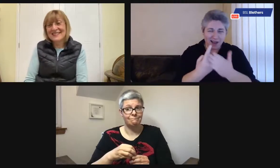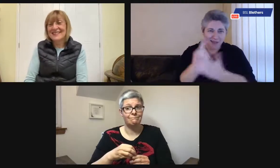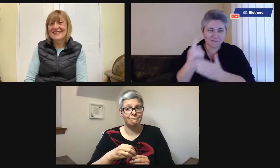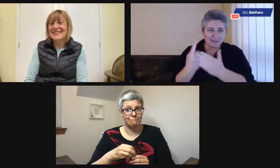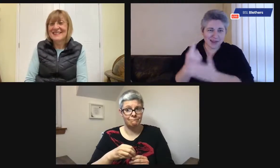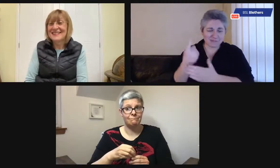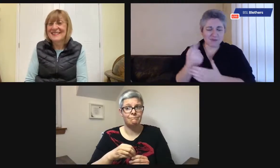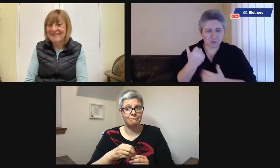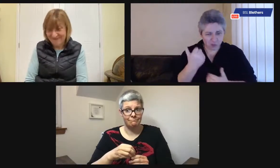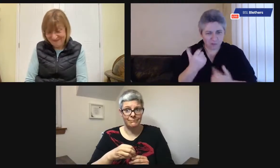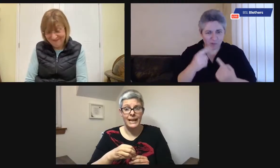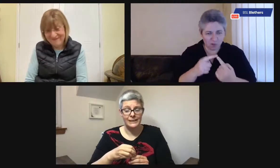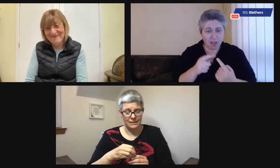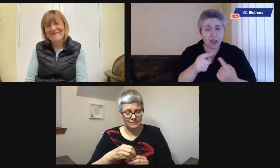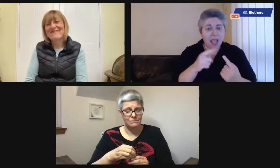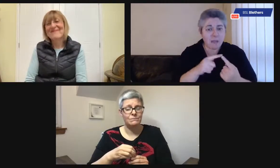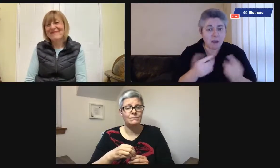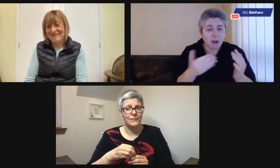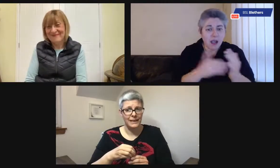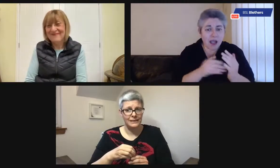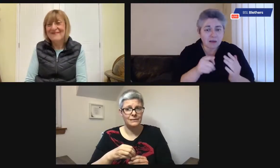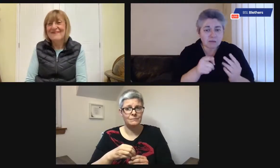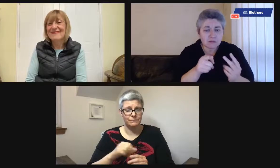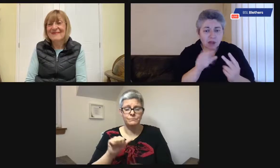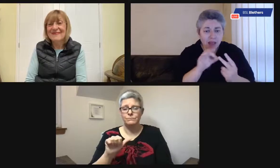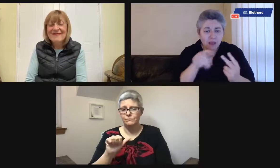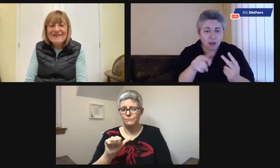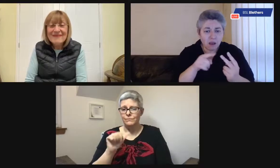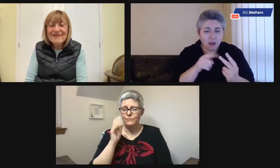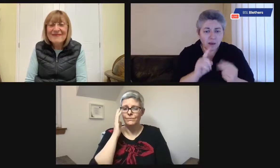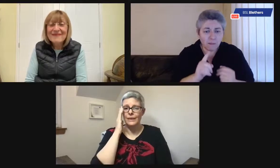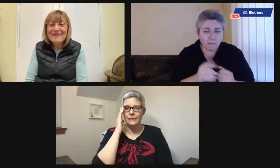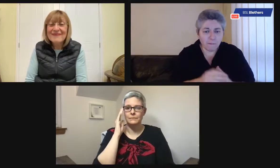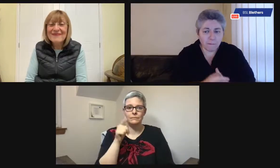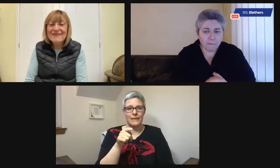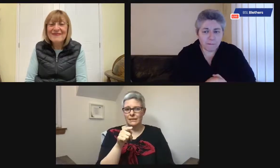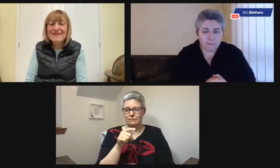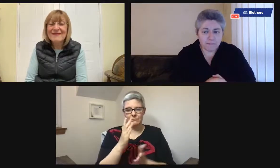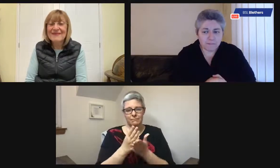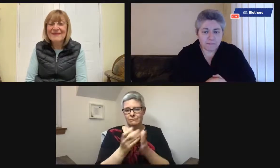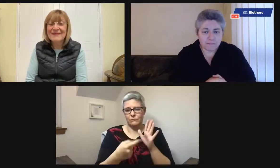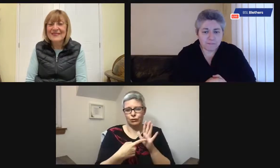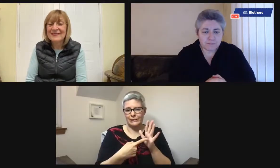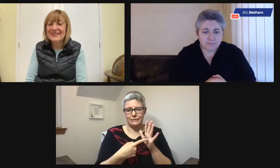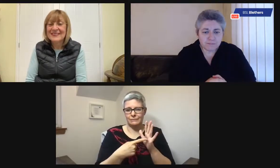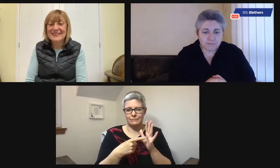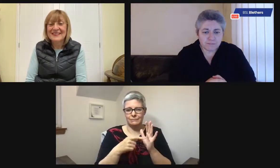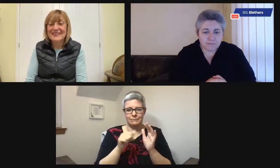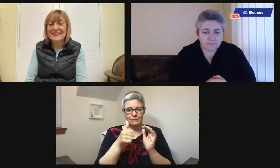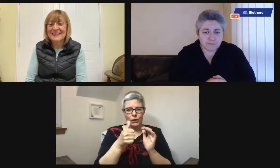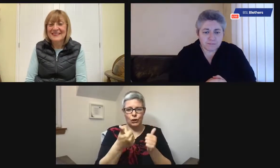the, to the on screen interpreter. That's such a wonderful image. Emma, you wanted to add something?